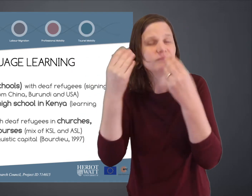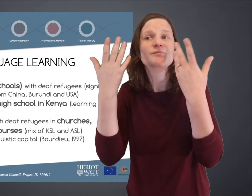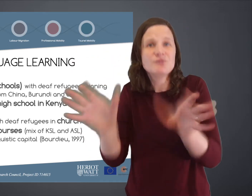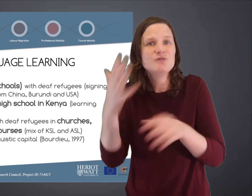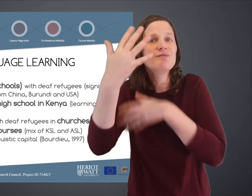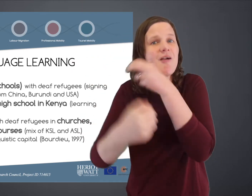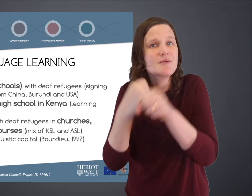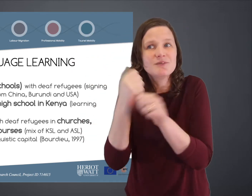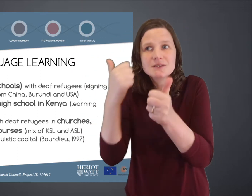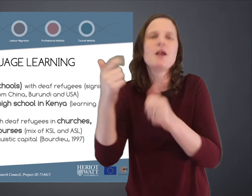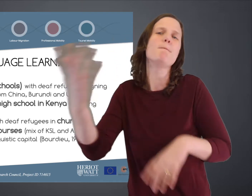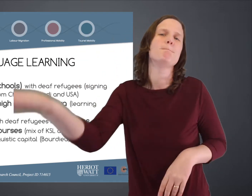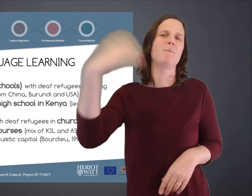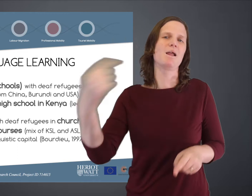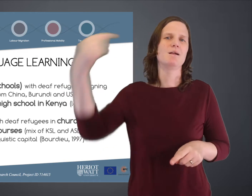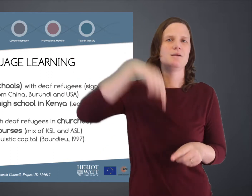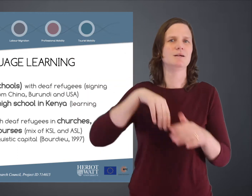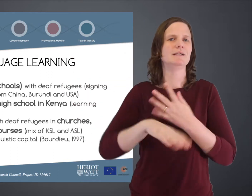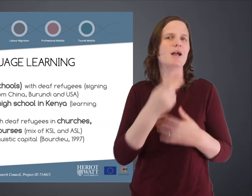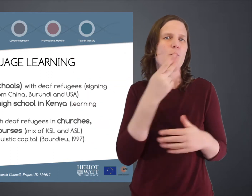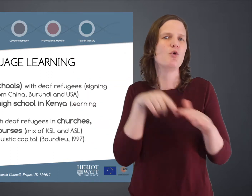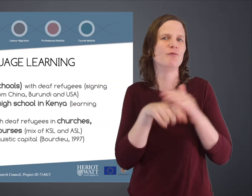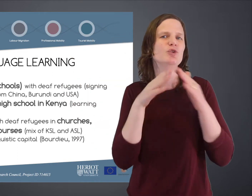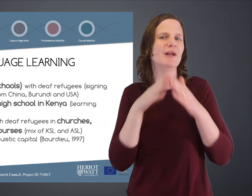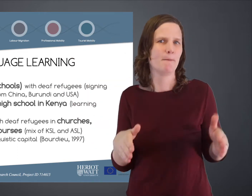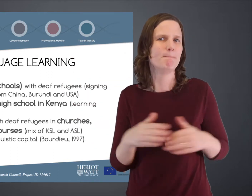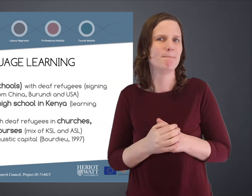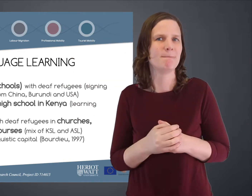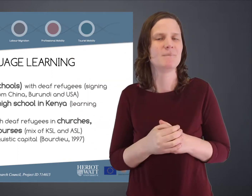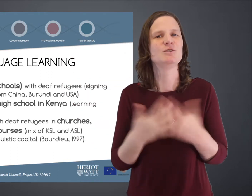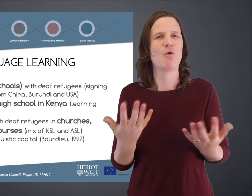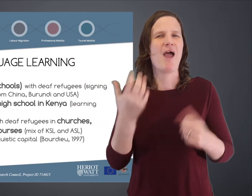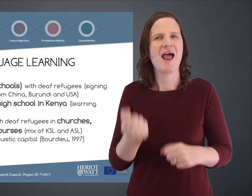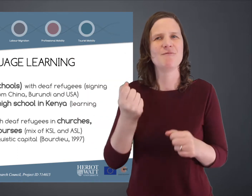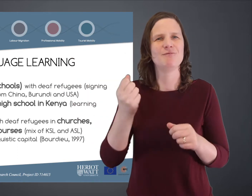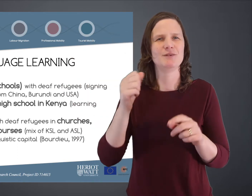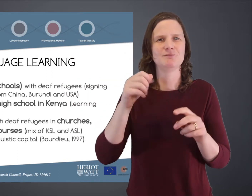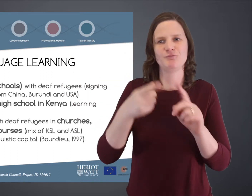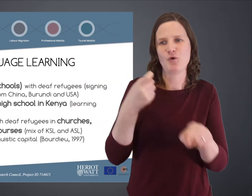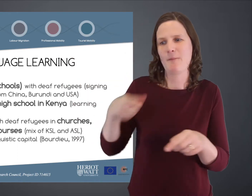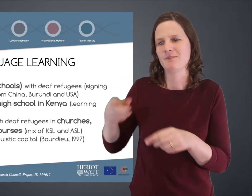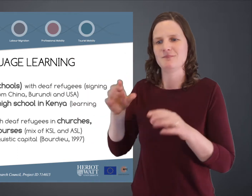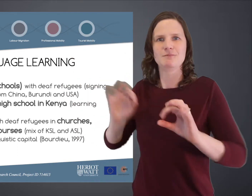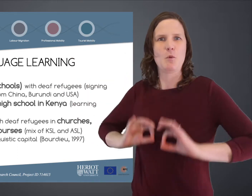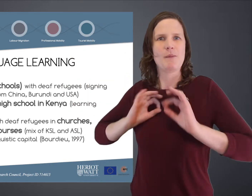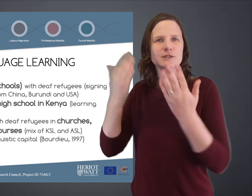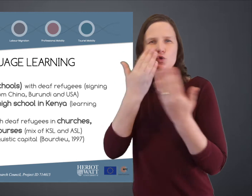Kenyan sign language there. After the period of four or five years in the Kenyan high school, they would return to Kakuma refugee camp.